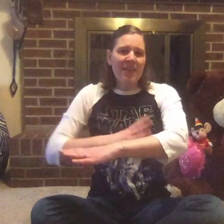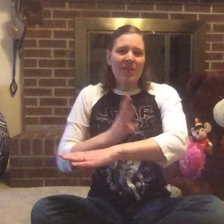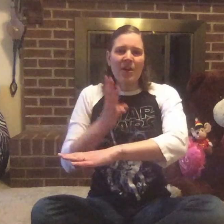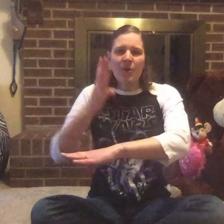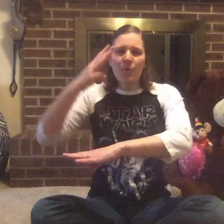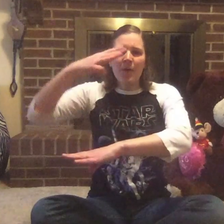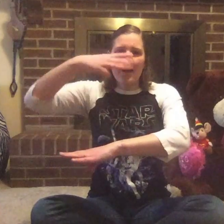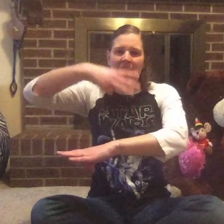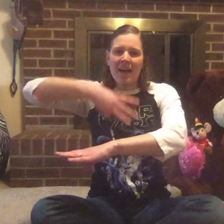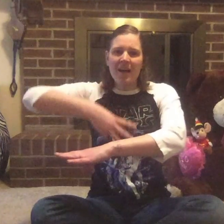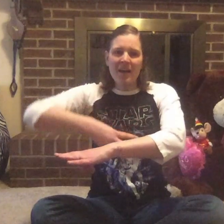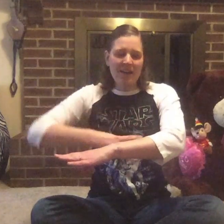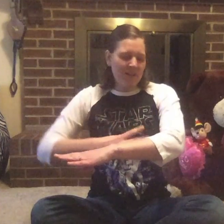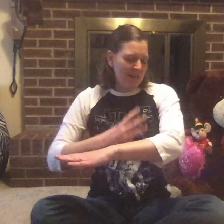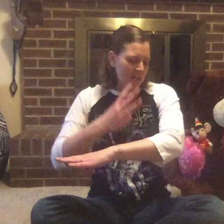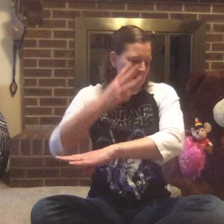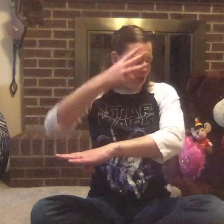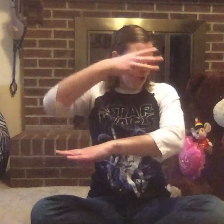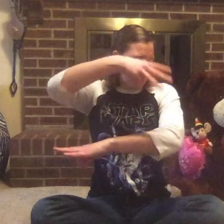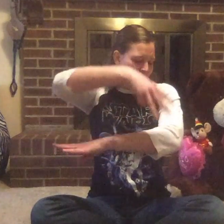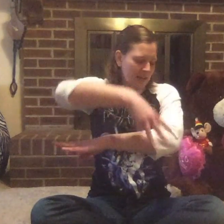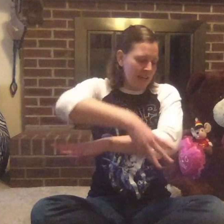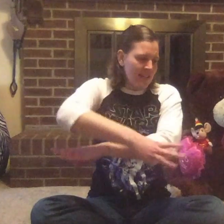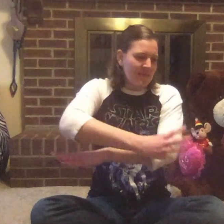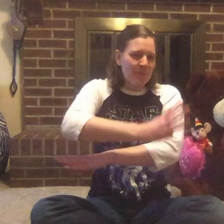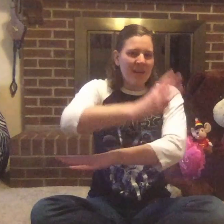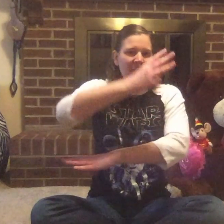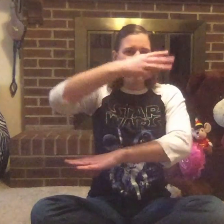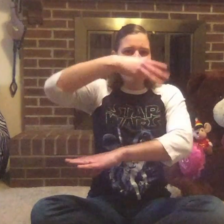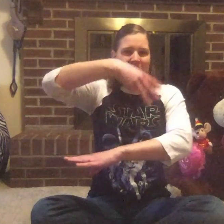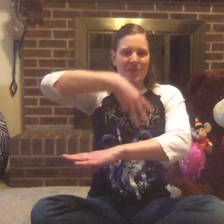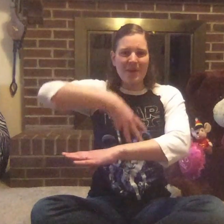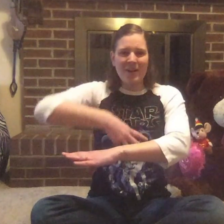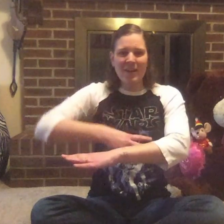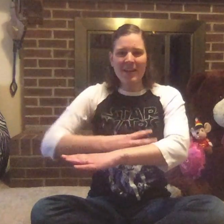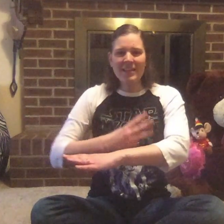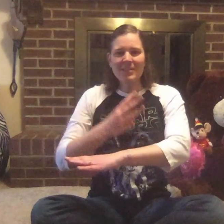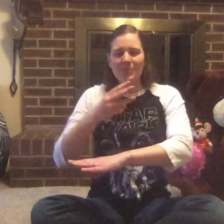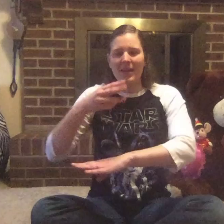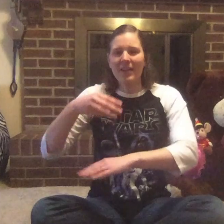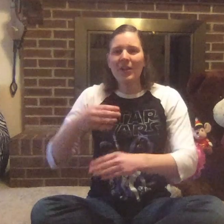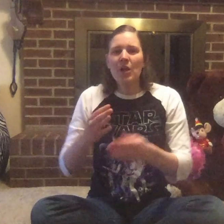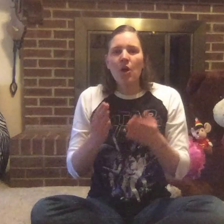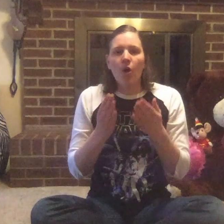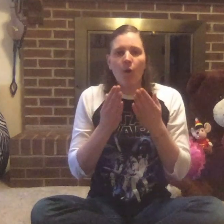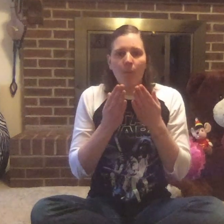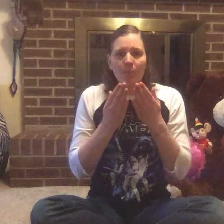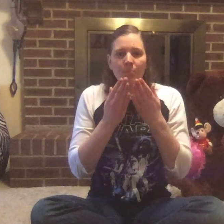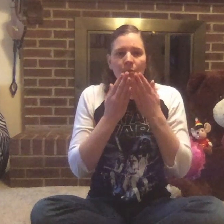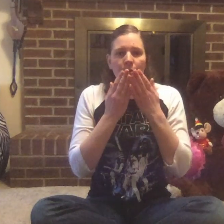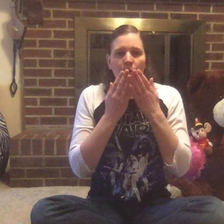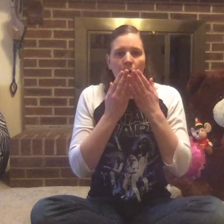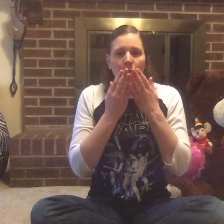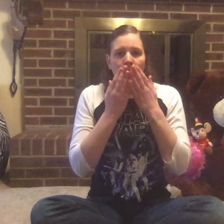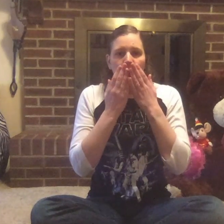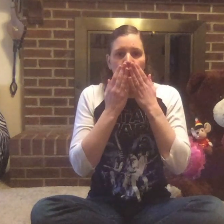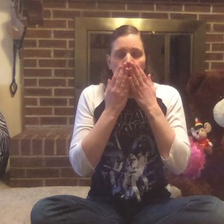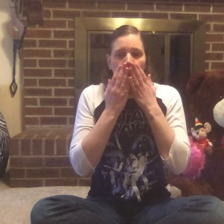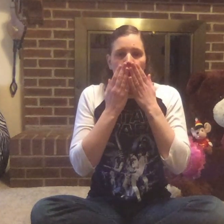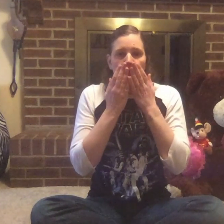the water. Humongous whale. Humongous whale. Gulp, gulp, gulp.